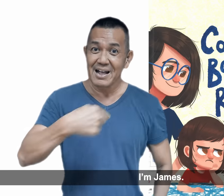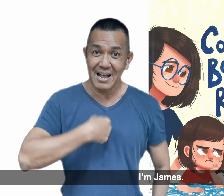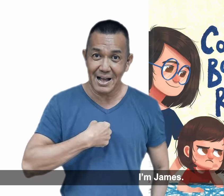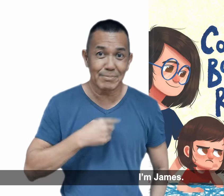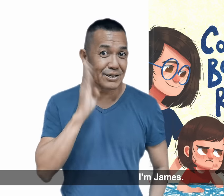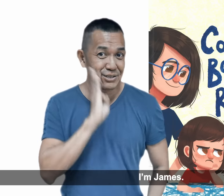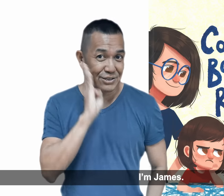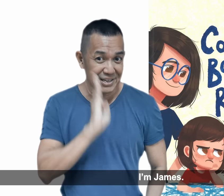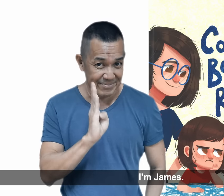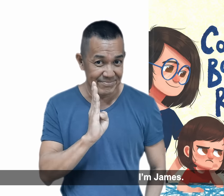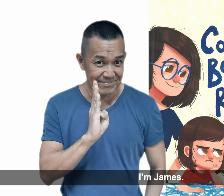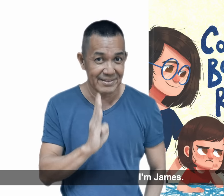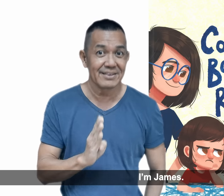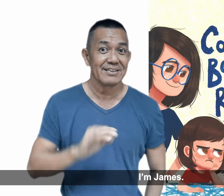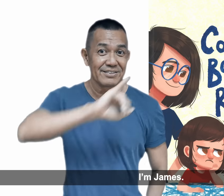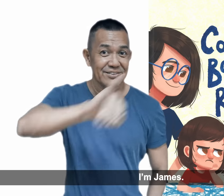I'm James.